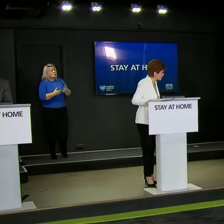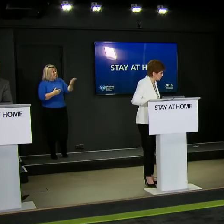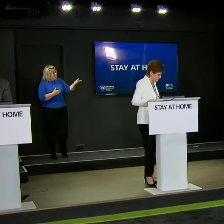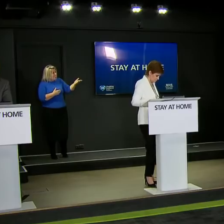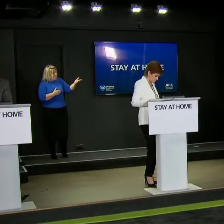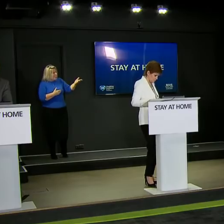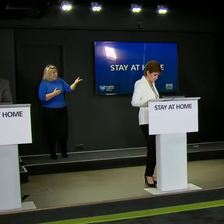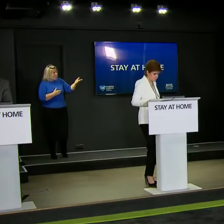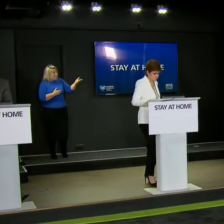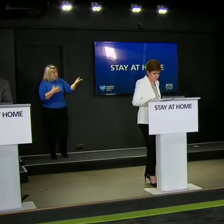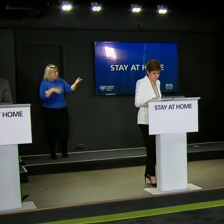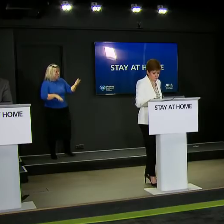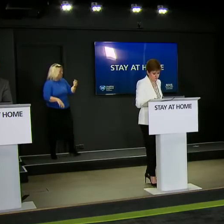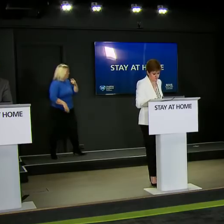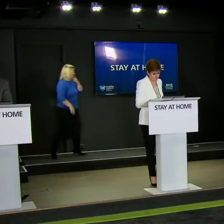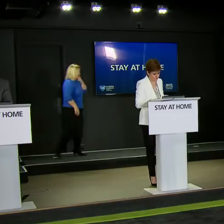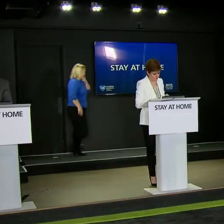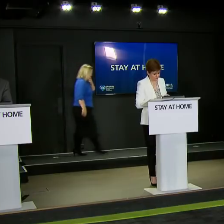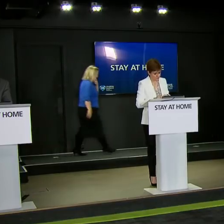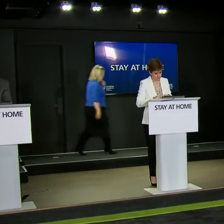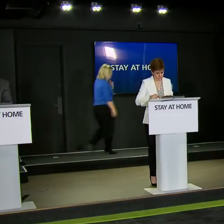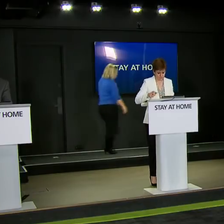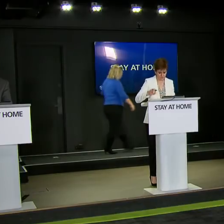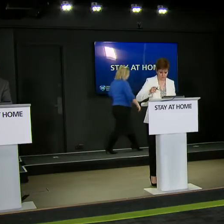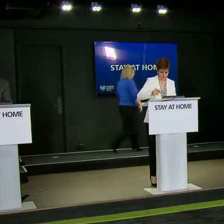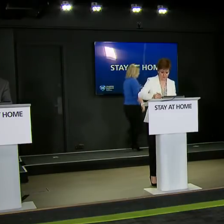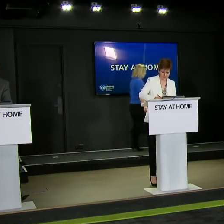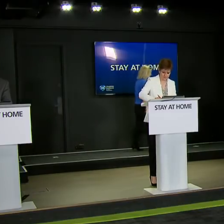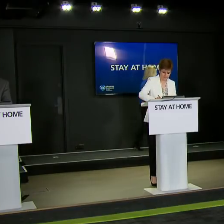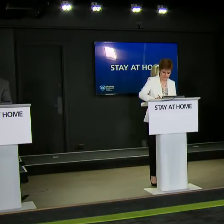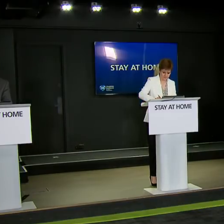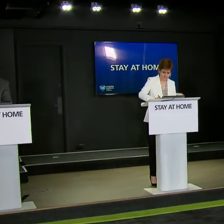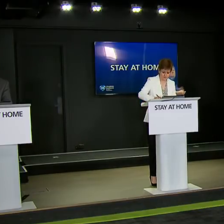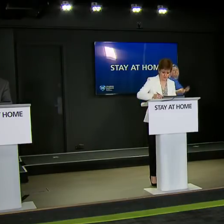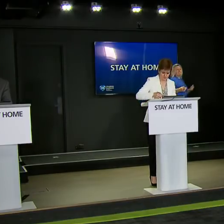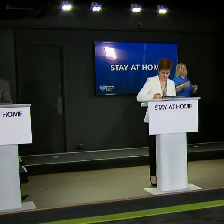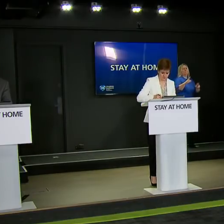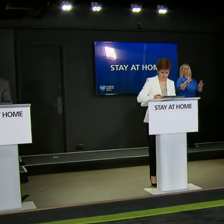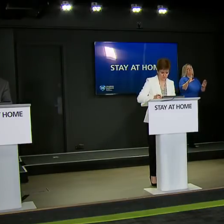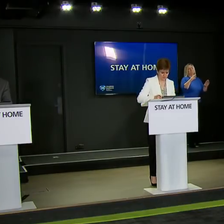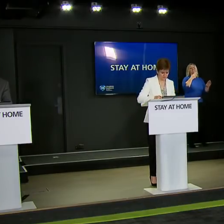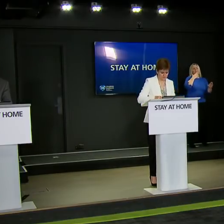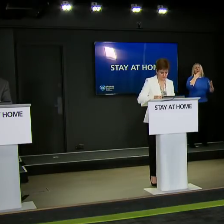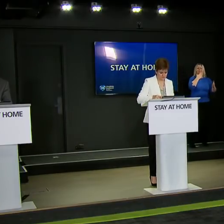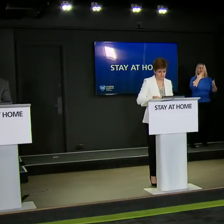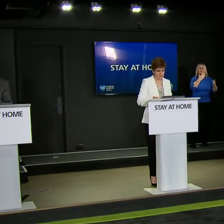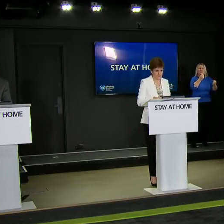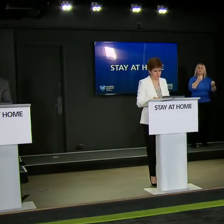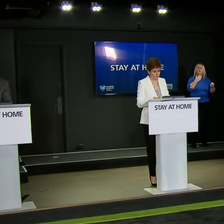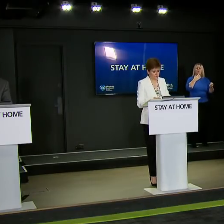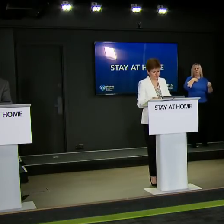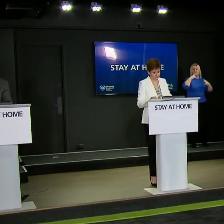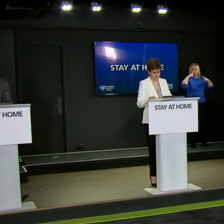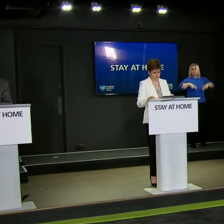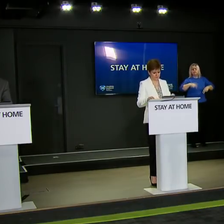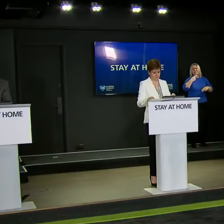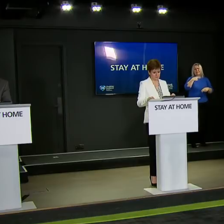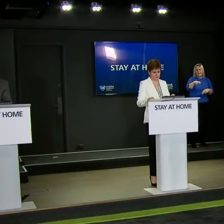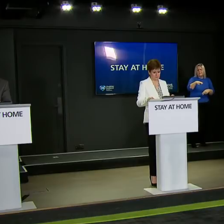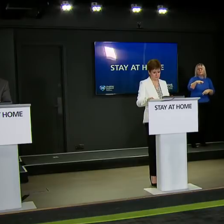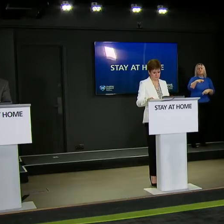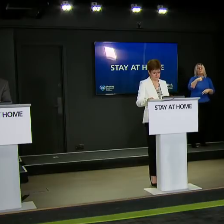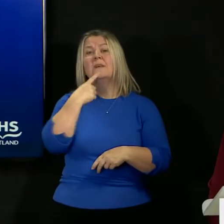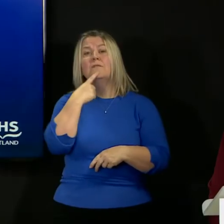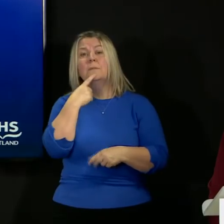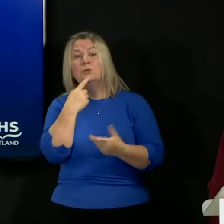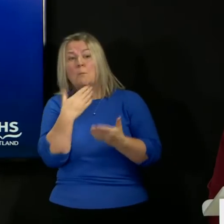we will look at this this afternoon and if there's more information that we can give you we will give that